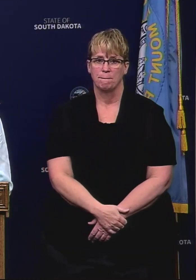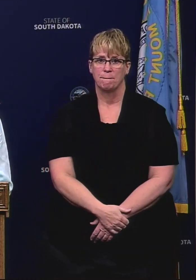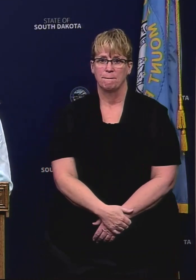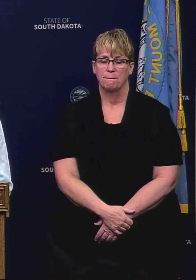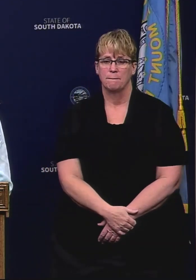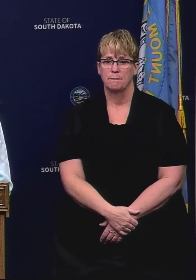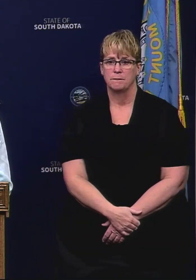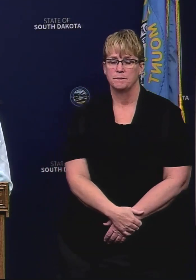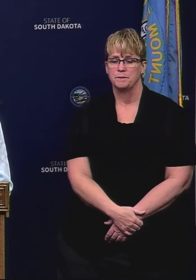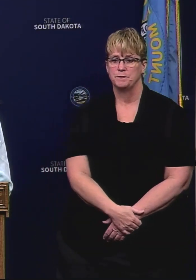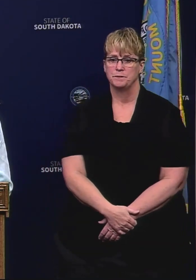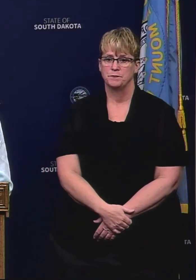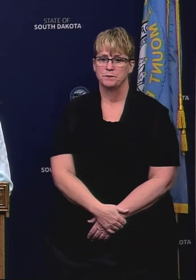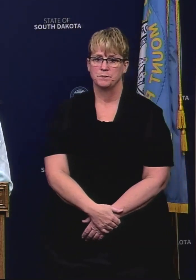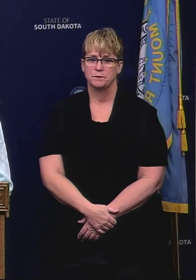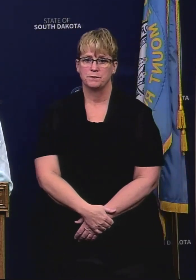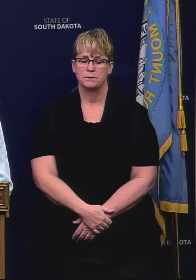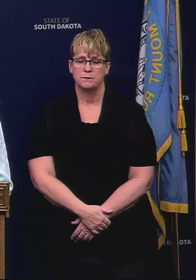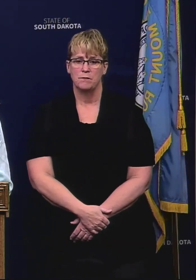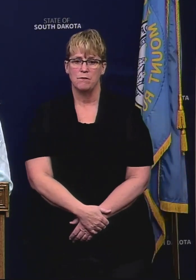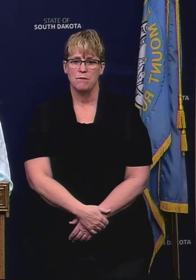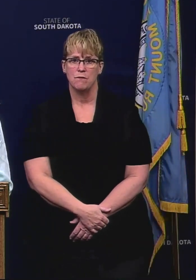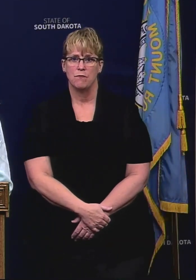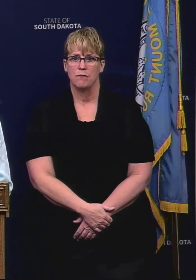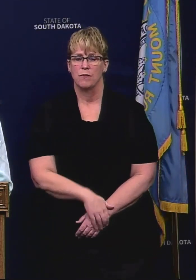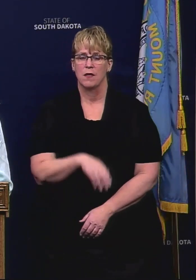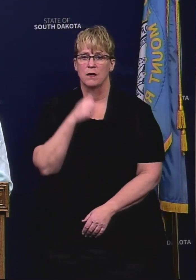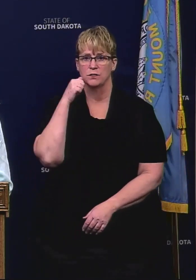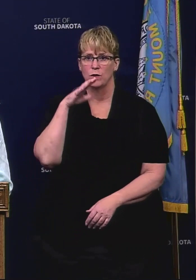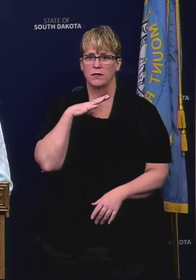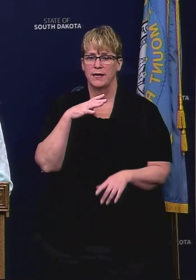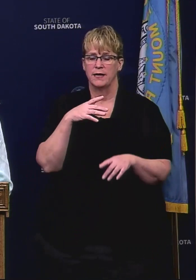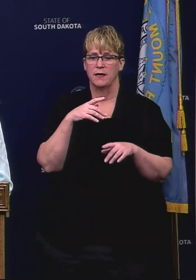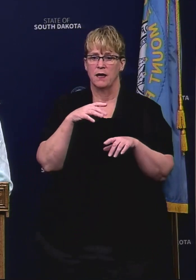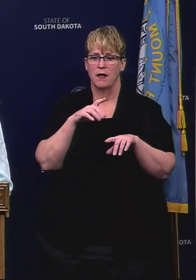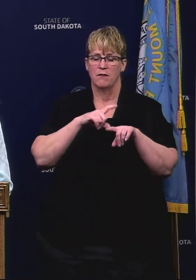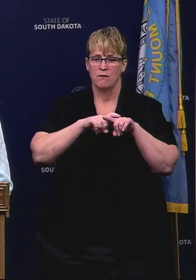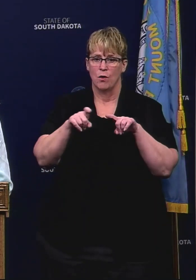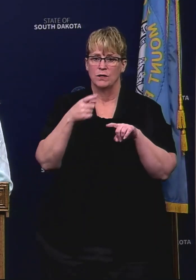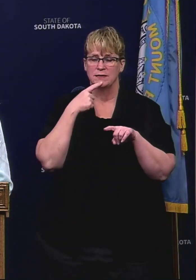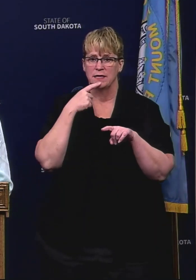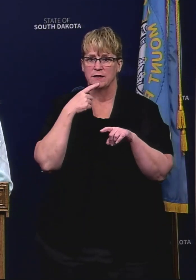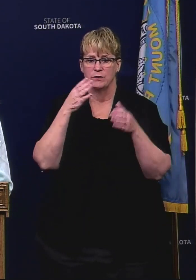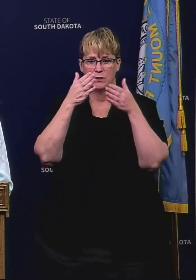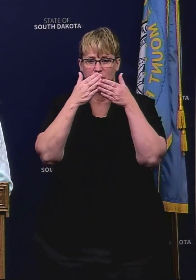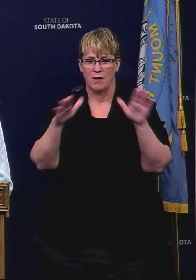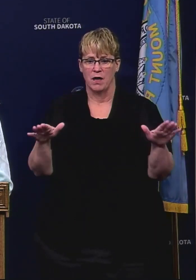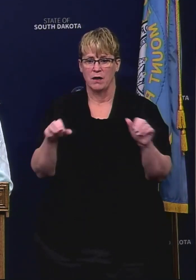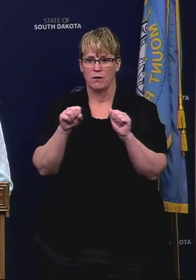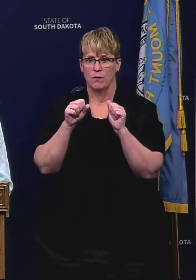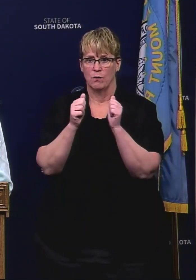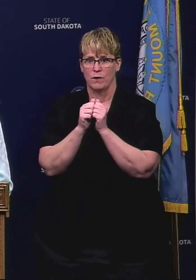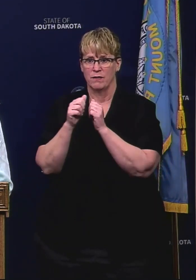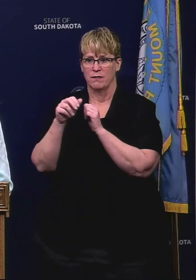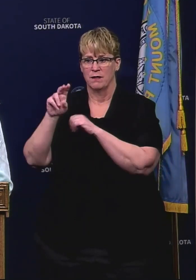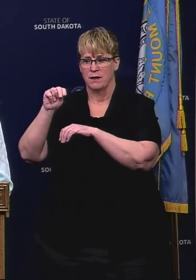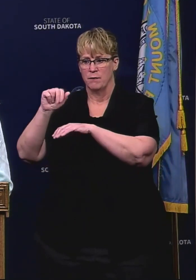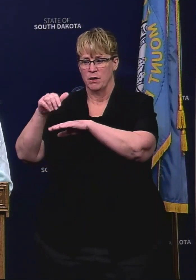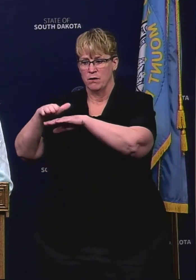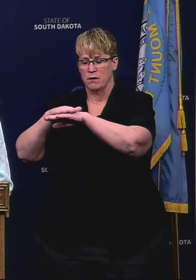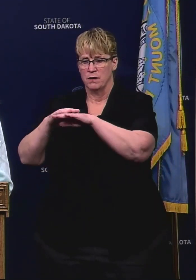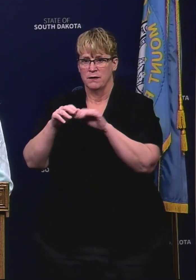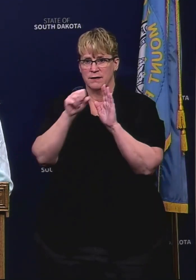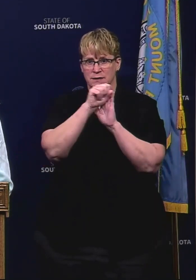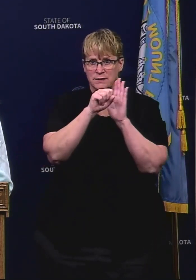so obviously there's kind of been this divide between I guess tribe and state for some time about